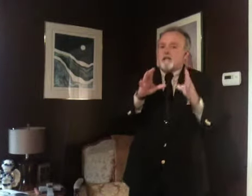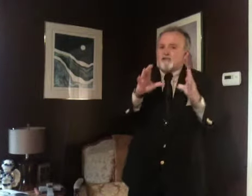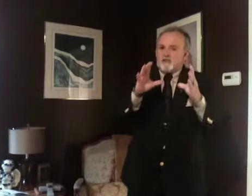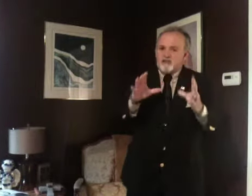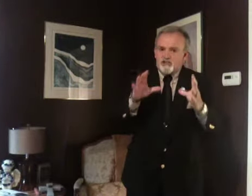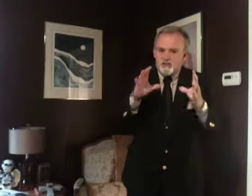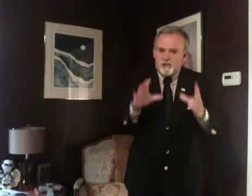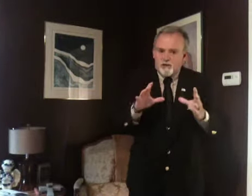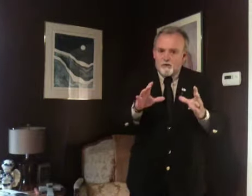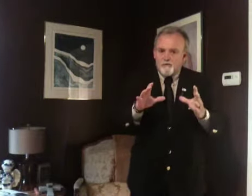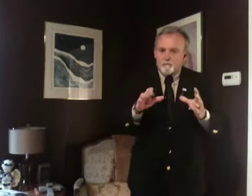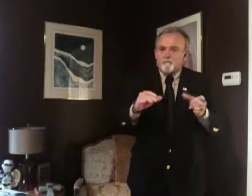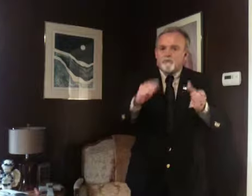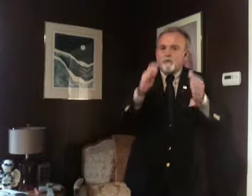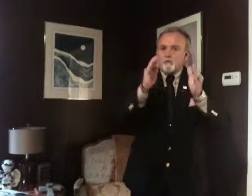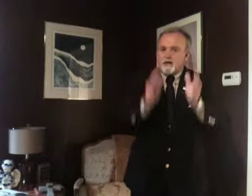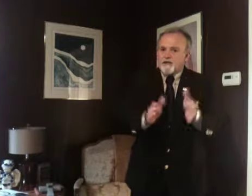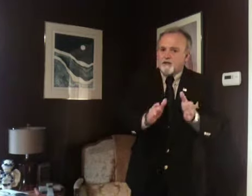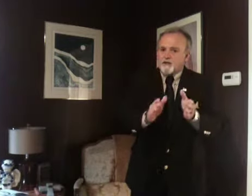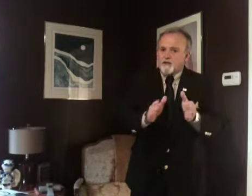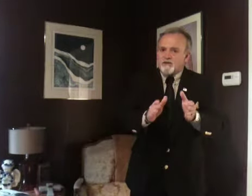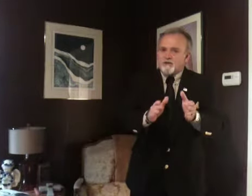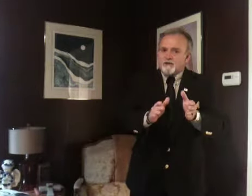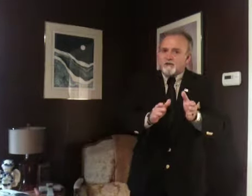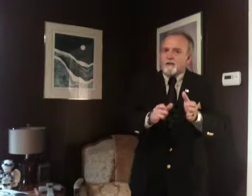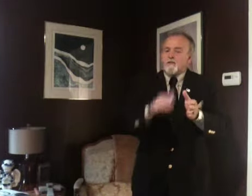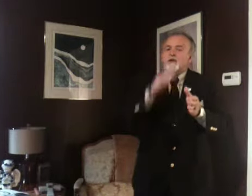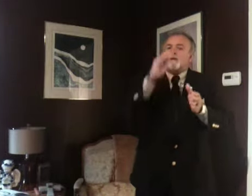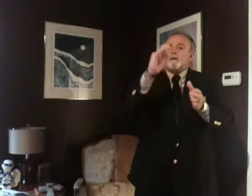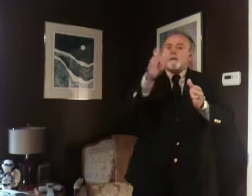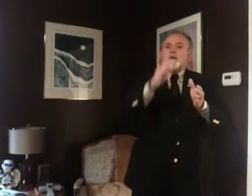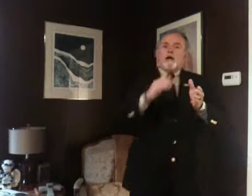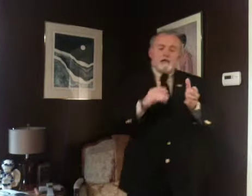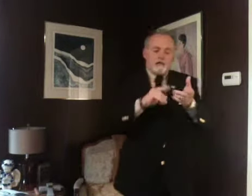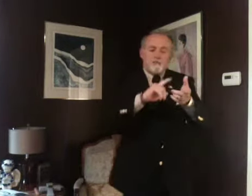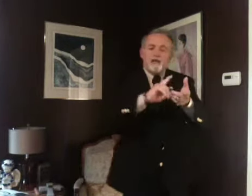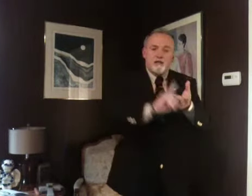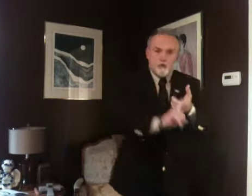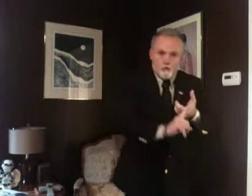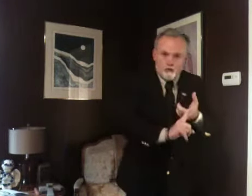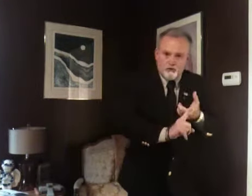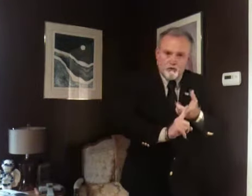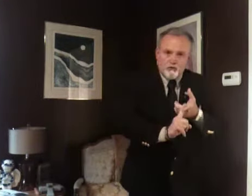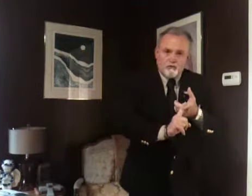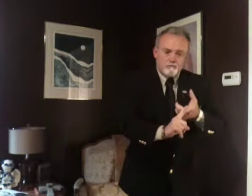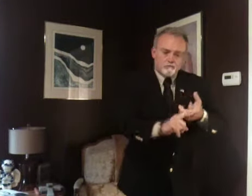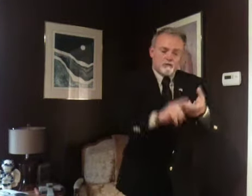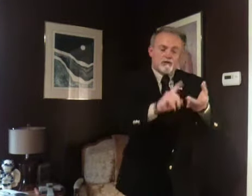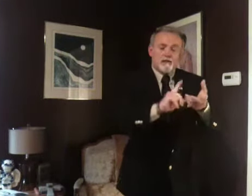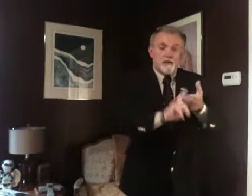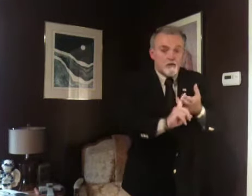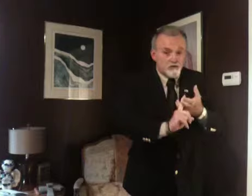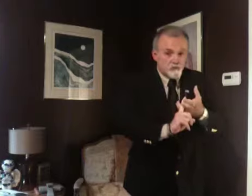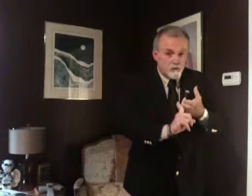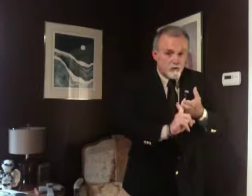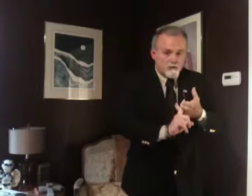how a vision starts. Right now, you're thinking, well, I've got to be either at work tomorrow, got a doctor's appointment,